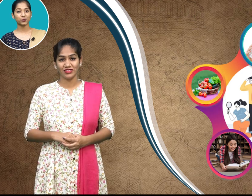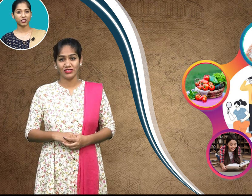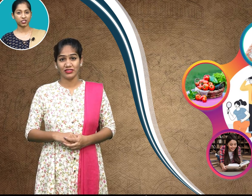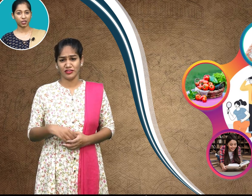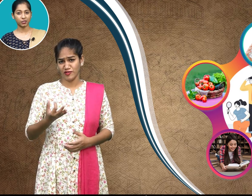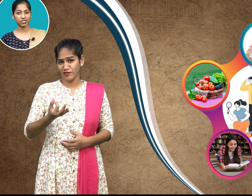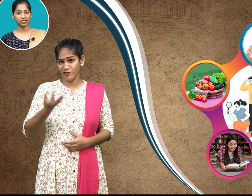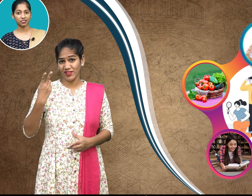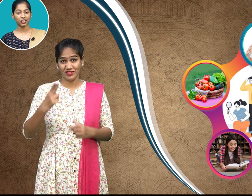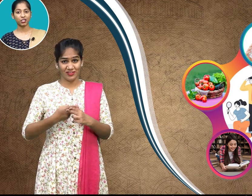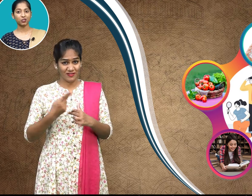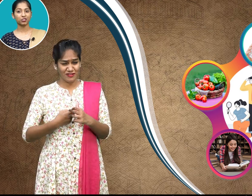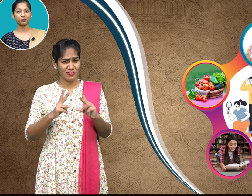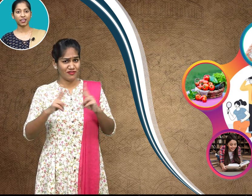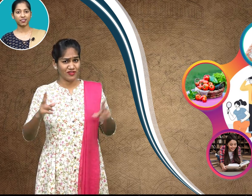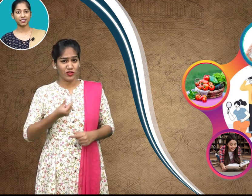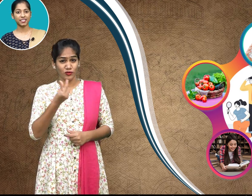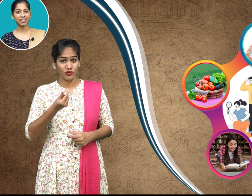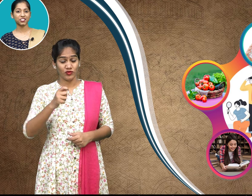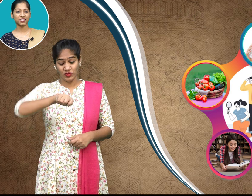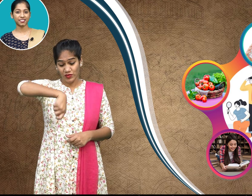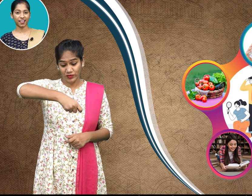vegetables used to make a tasty snack